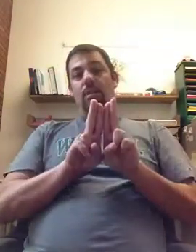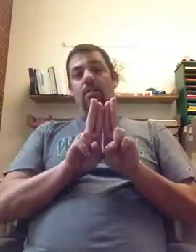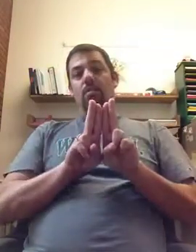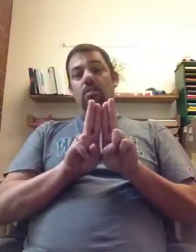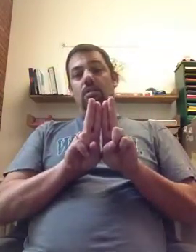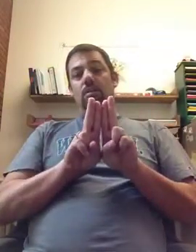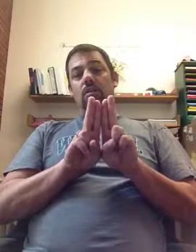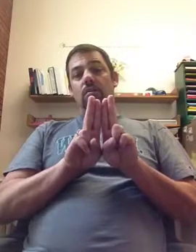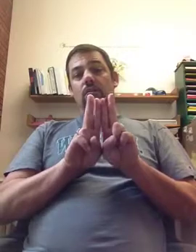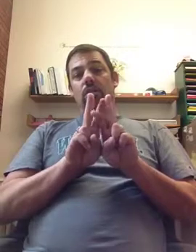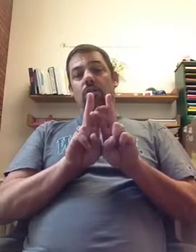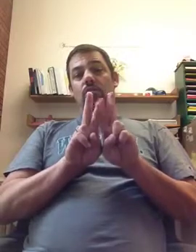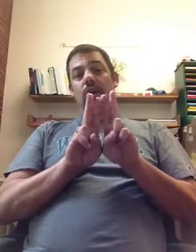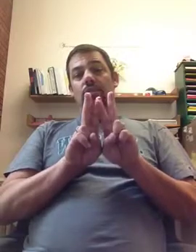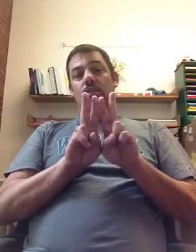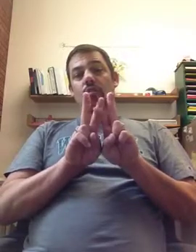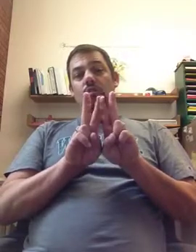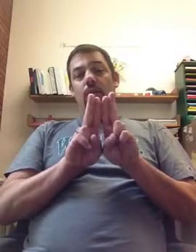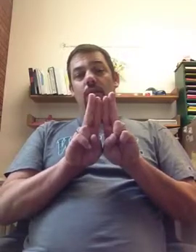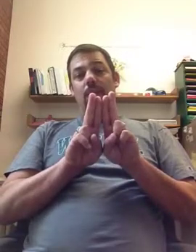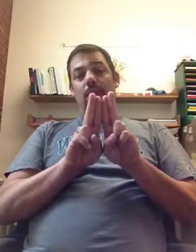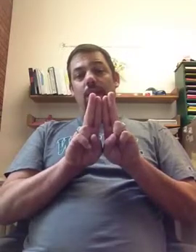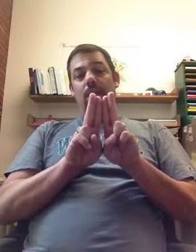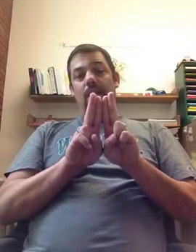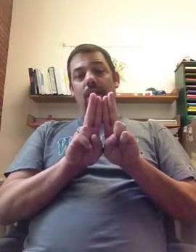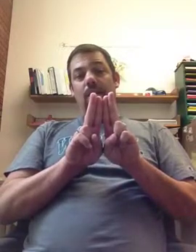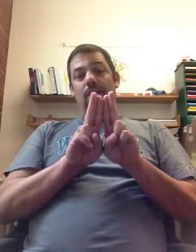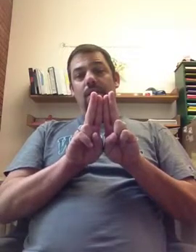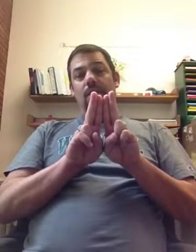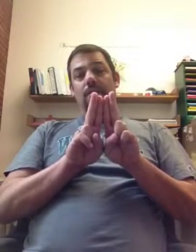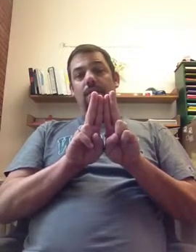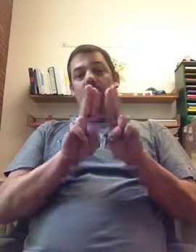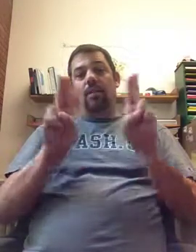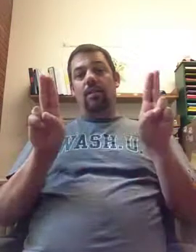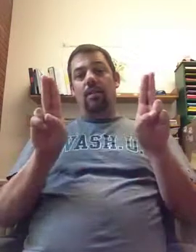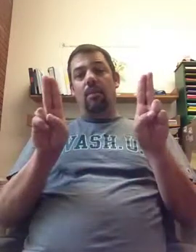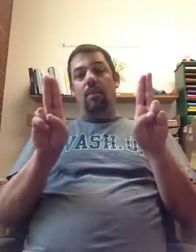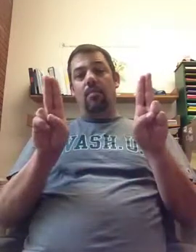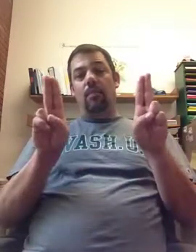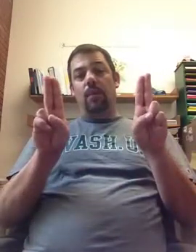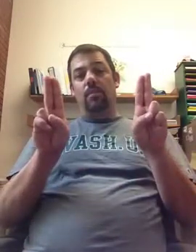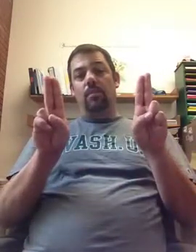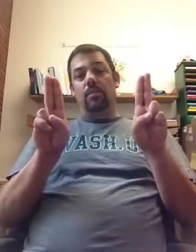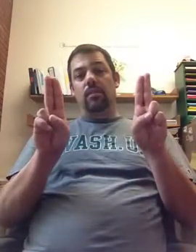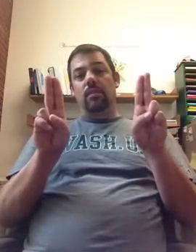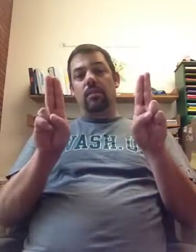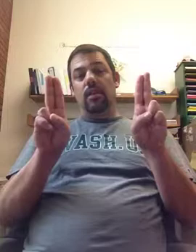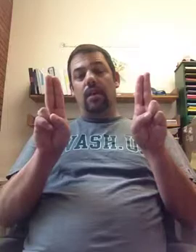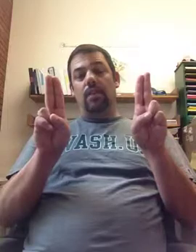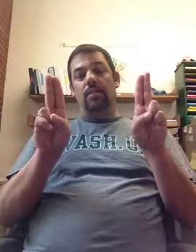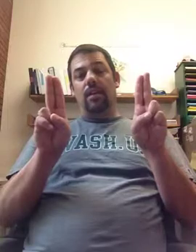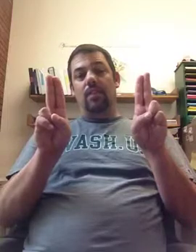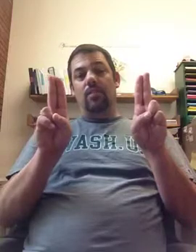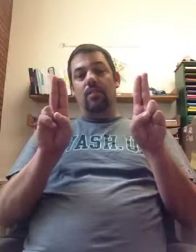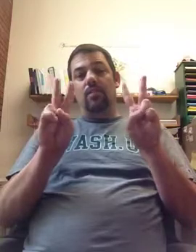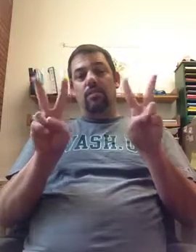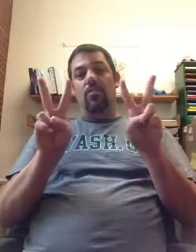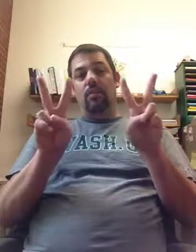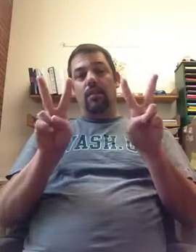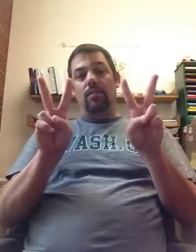middle. Do a little crossing over, swapping DNA. Separate the homologous pairs. And in the second division, separate the